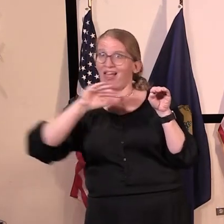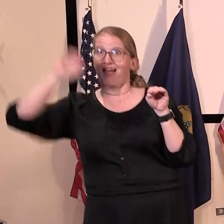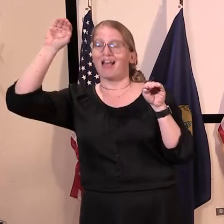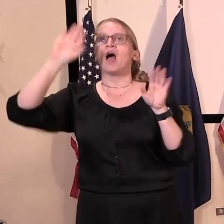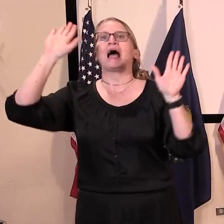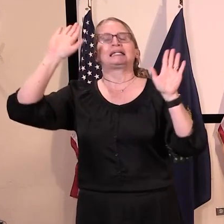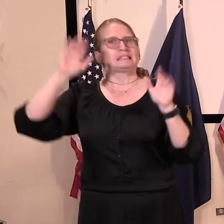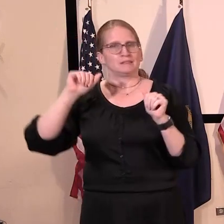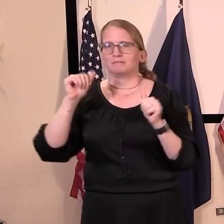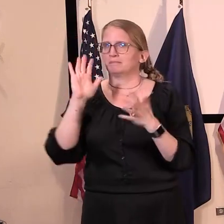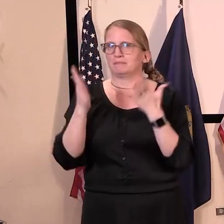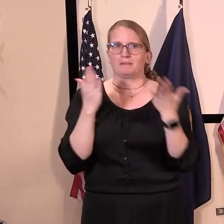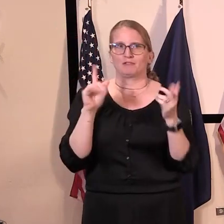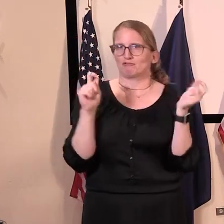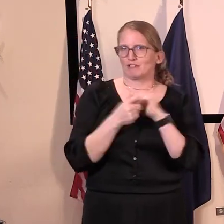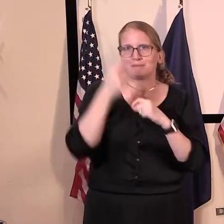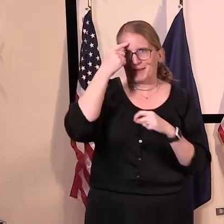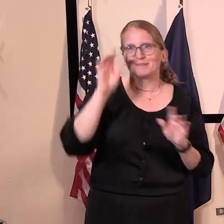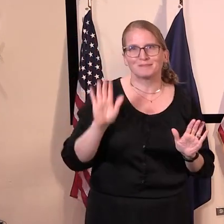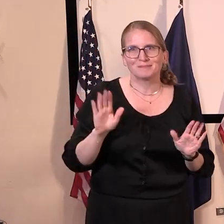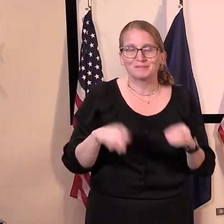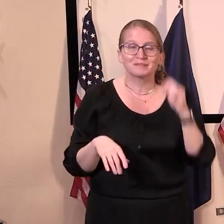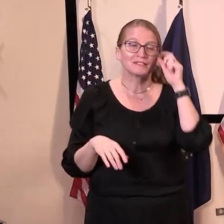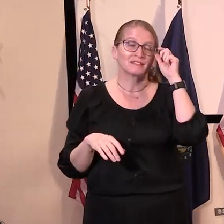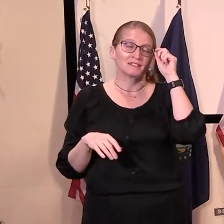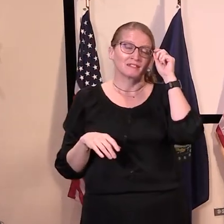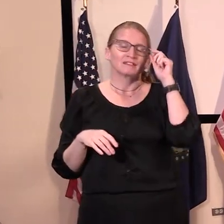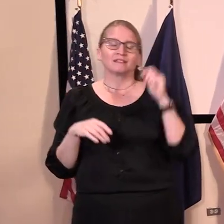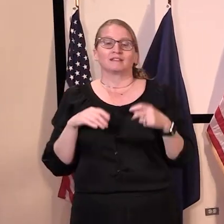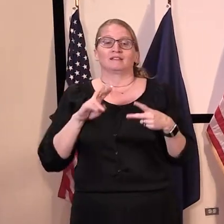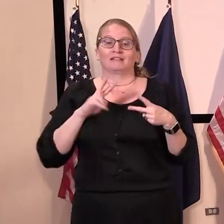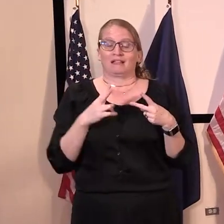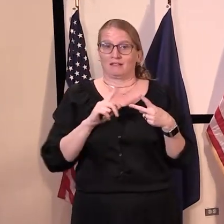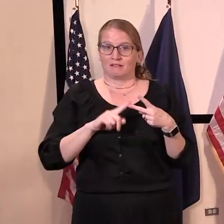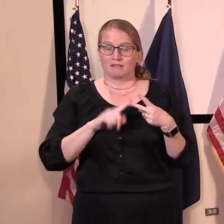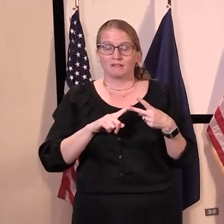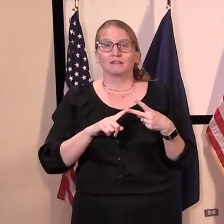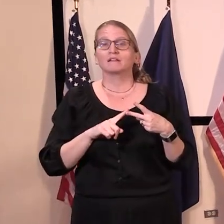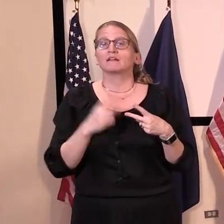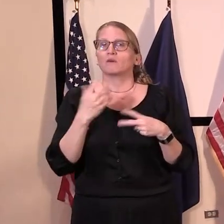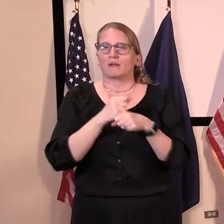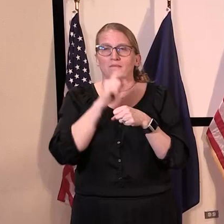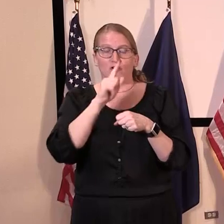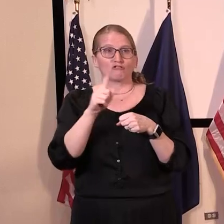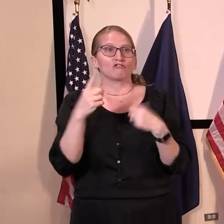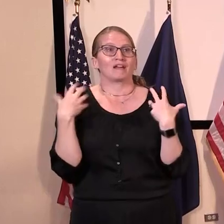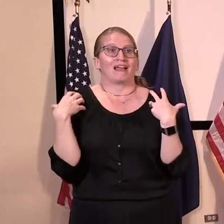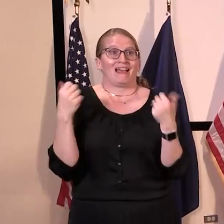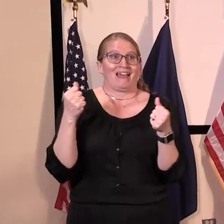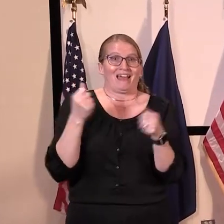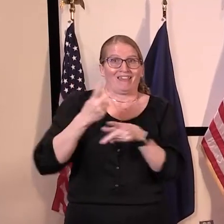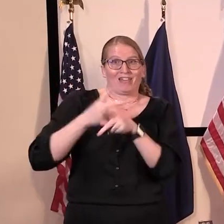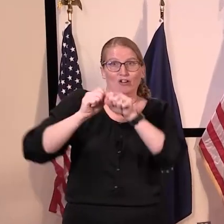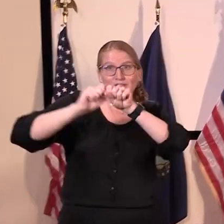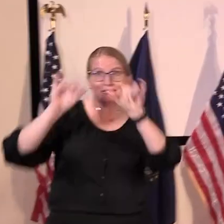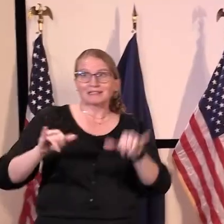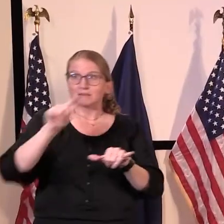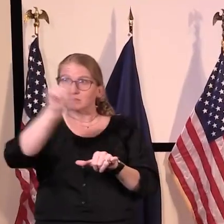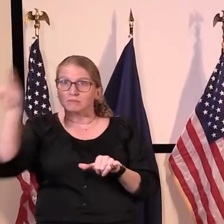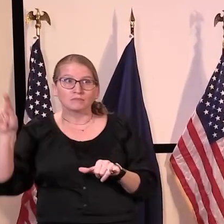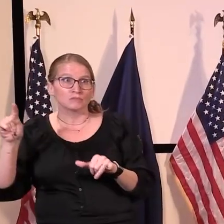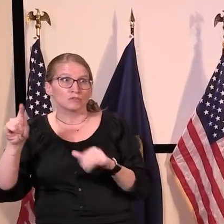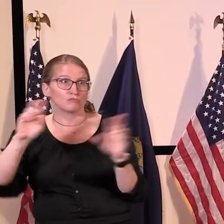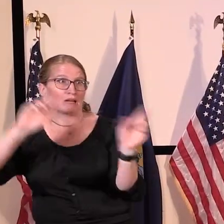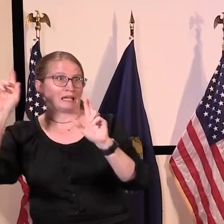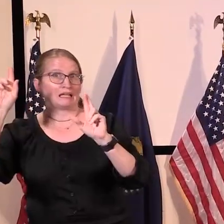to move in the right direction. Second, we'll make sure our health care system remains ready so we're prepared